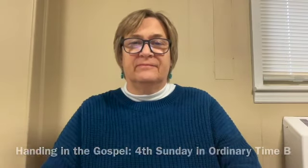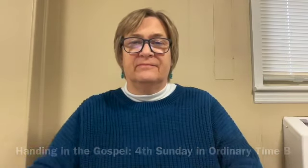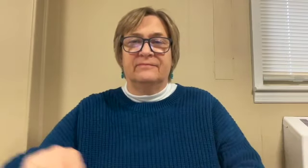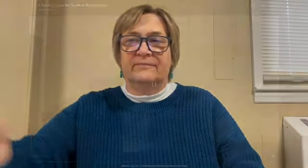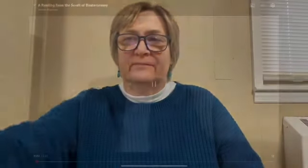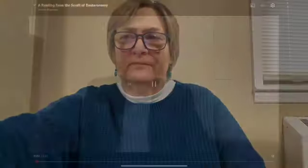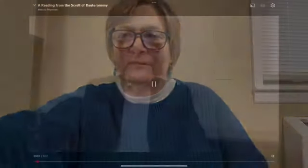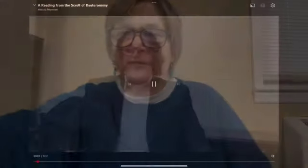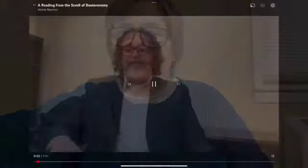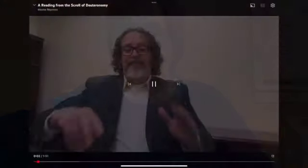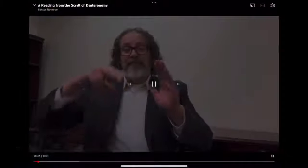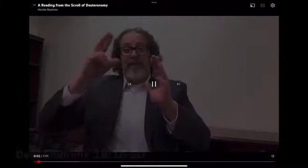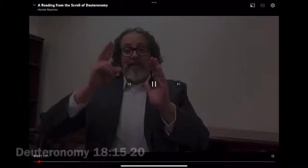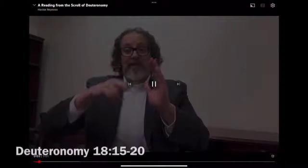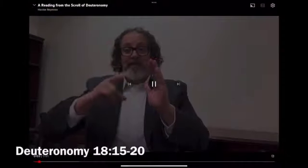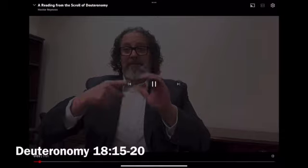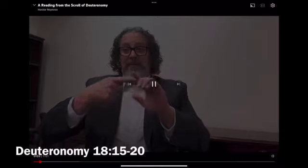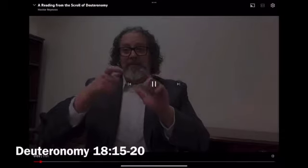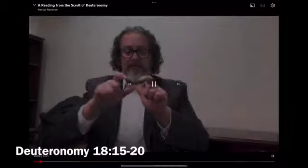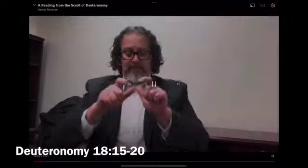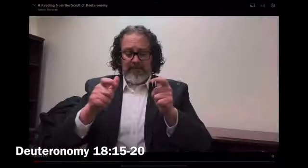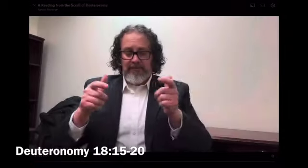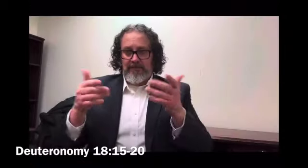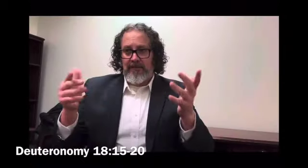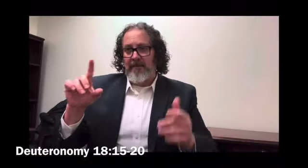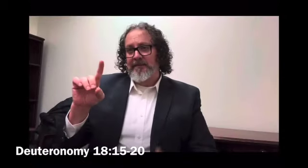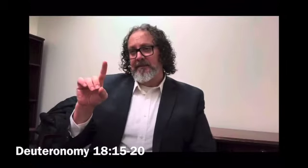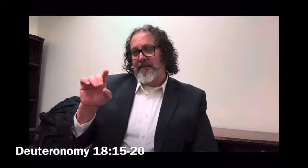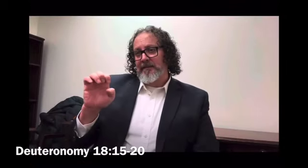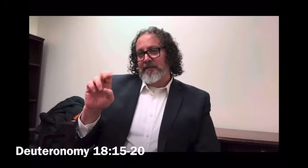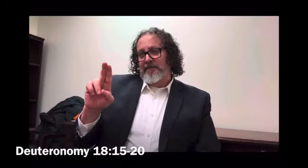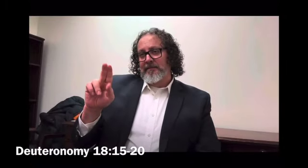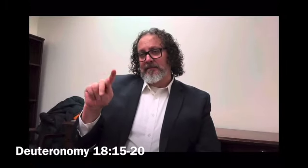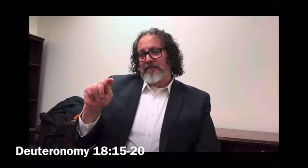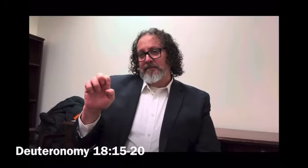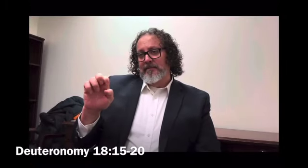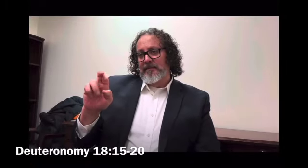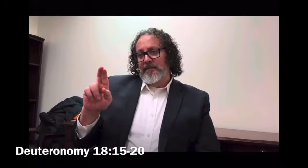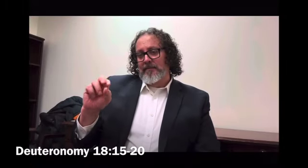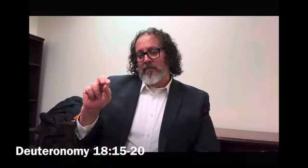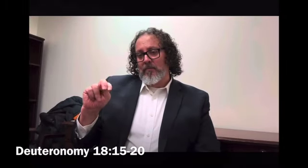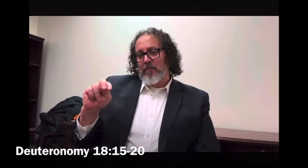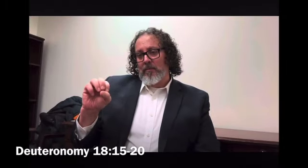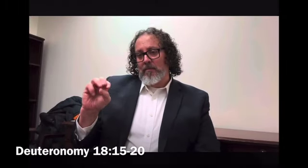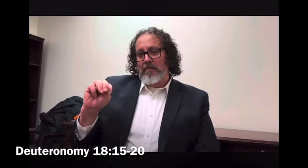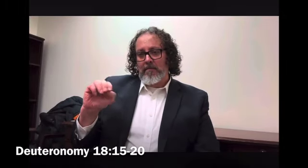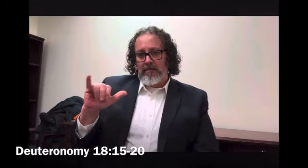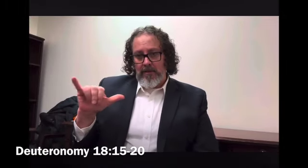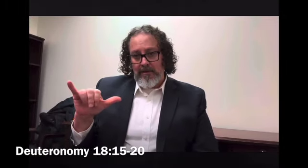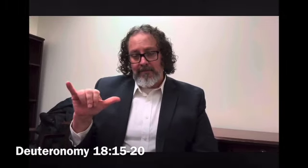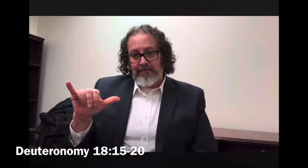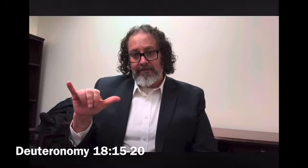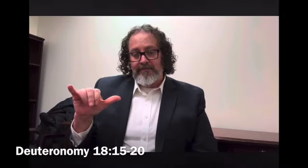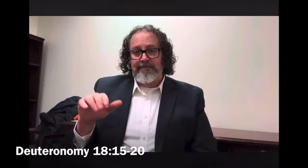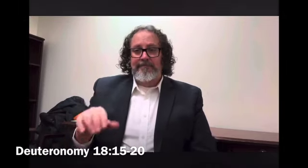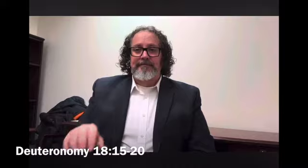a reading from the book of Deuteronomy